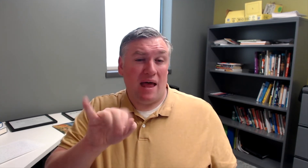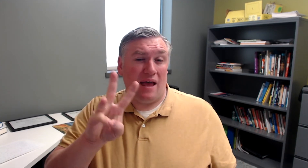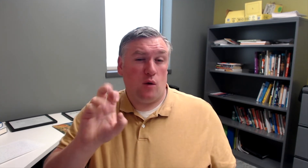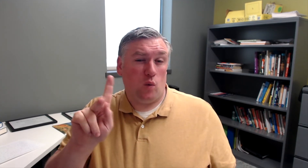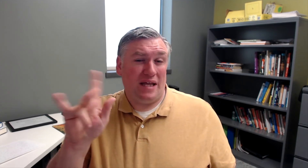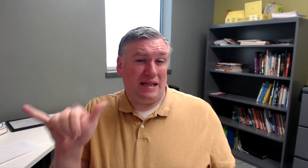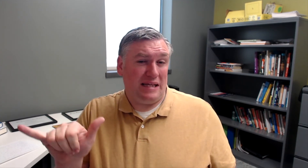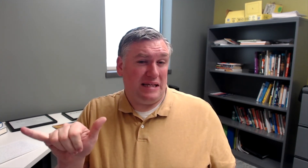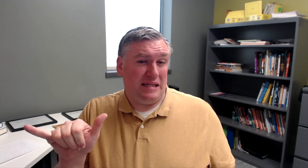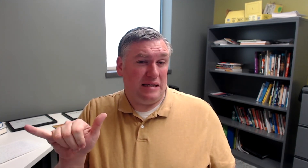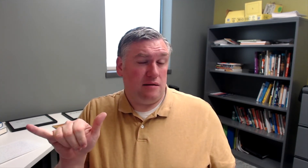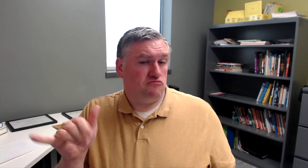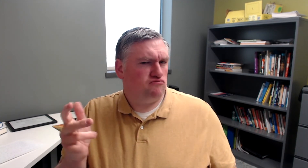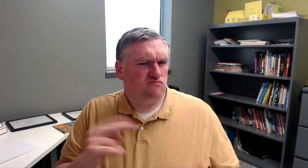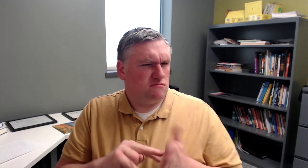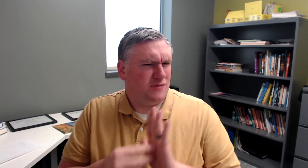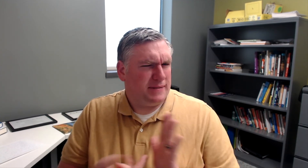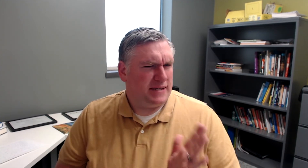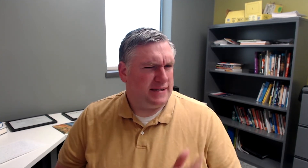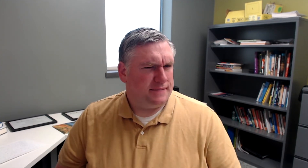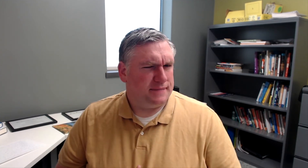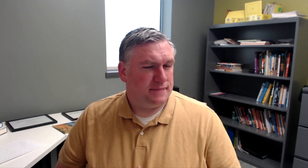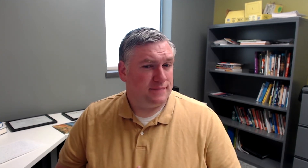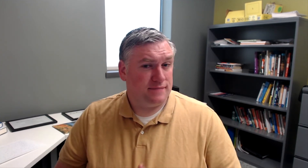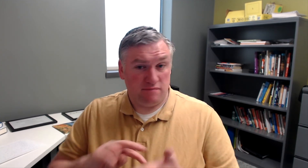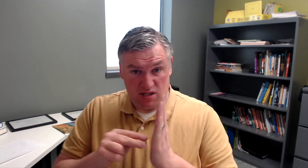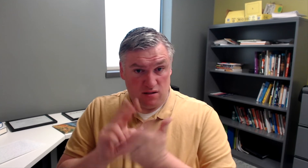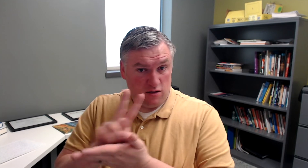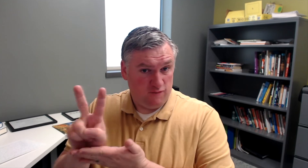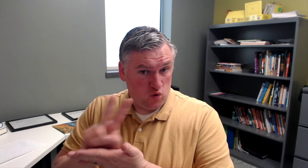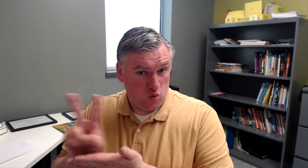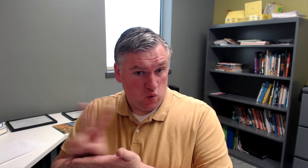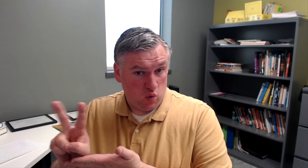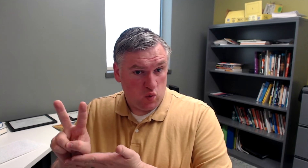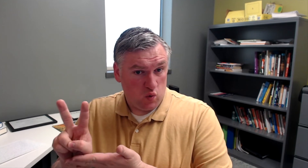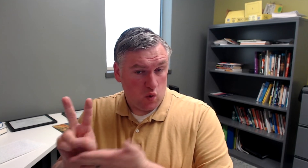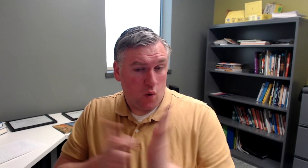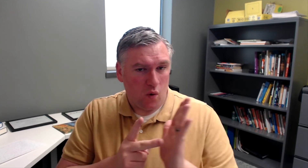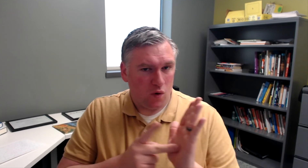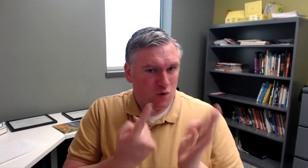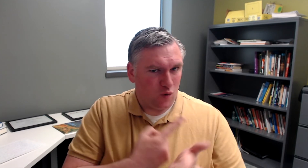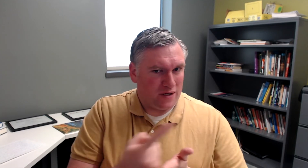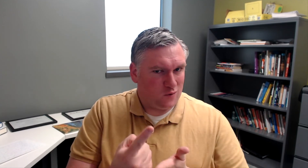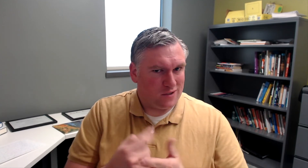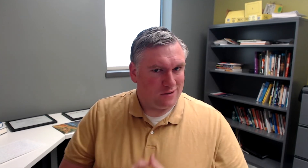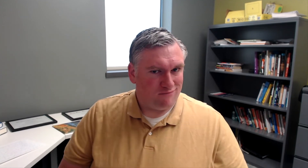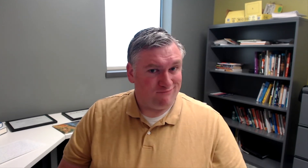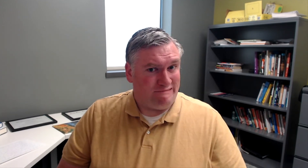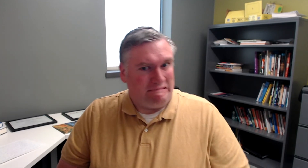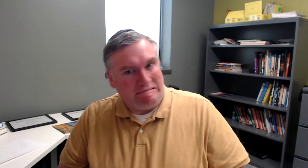Be careful with the words, too, like bi-weekly. Does that mean every two weeks or twice a week?